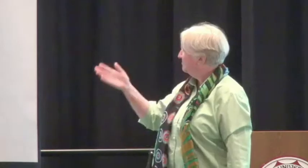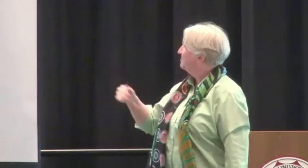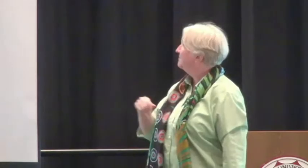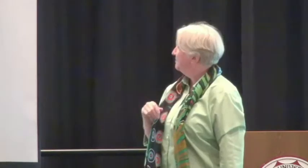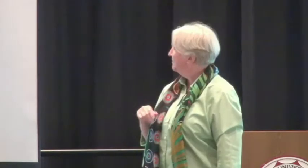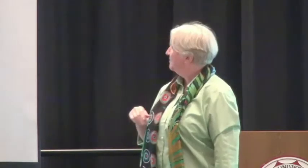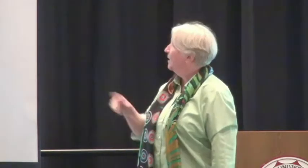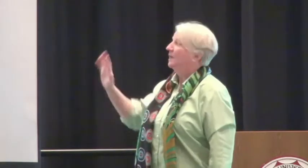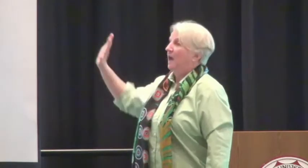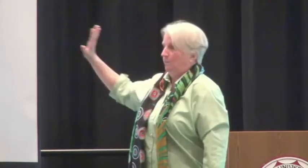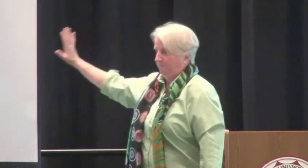all terms